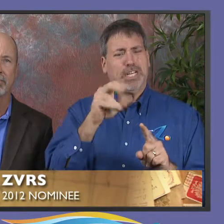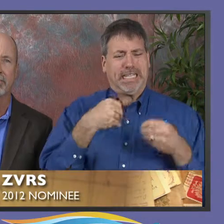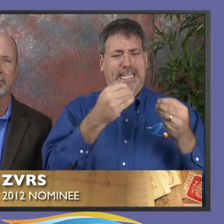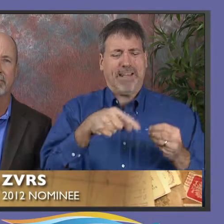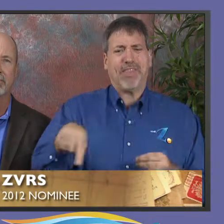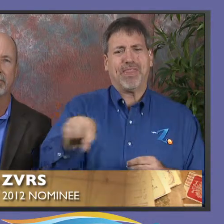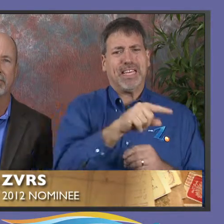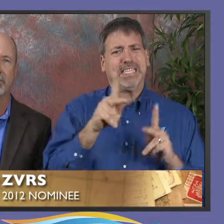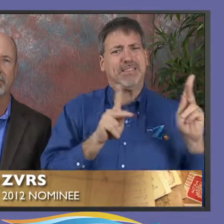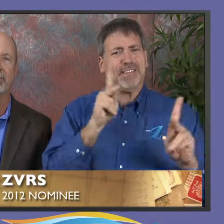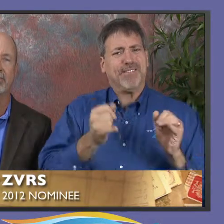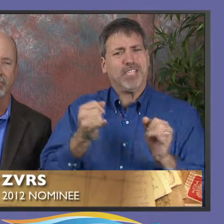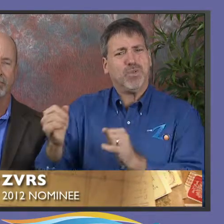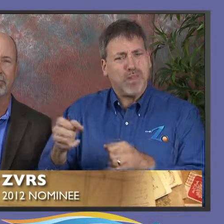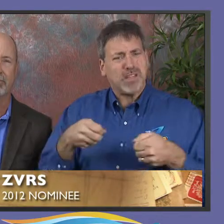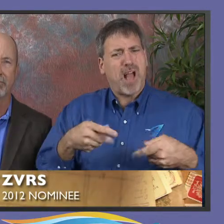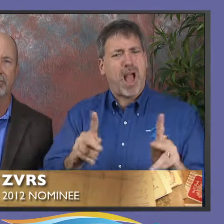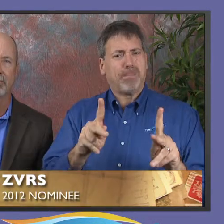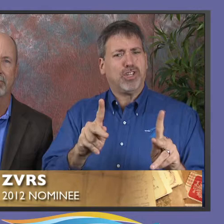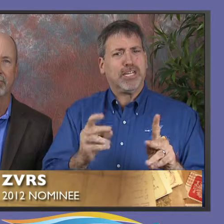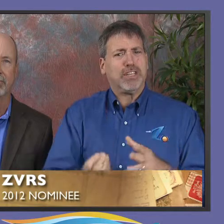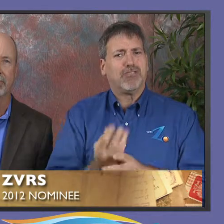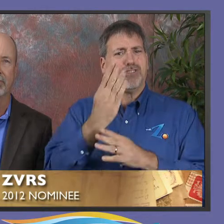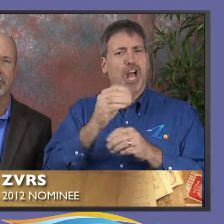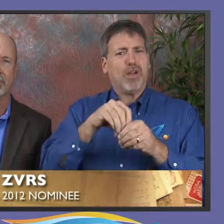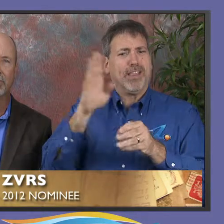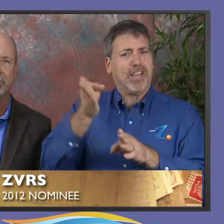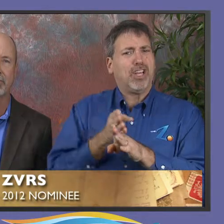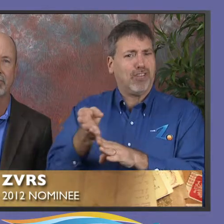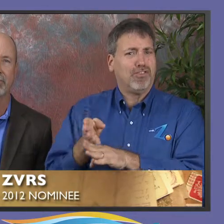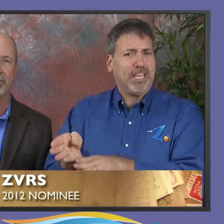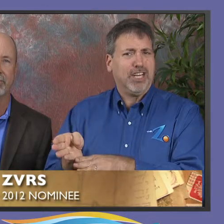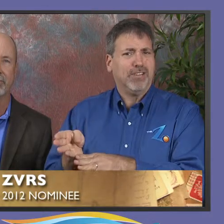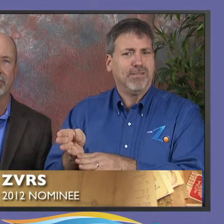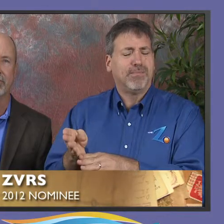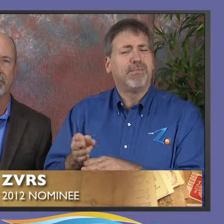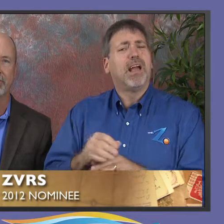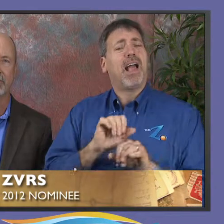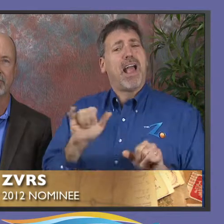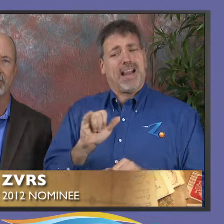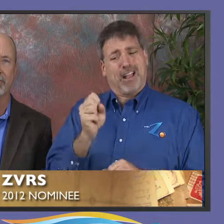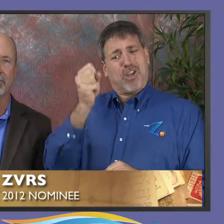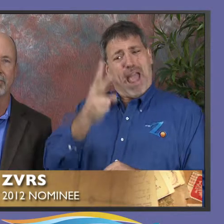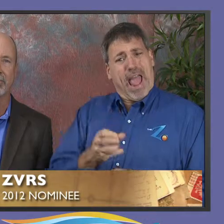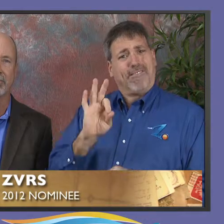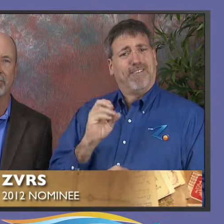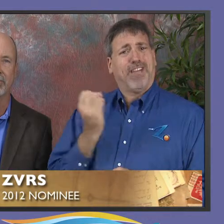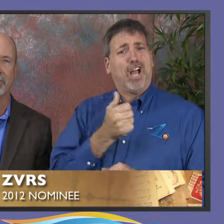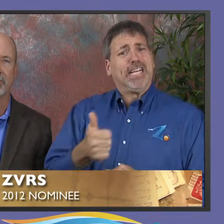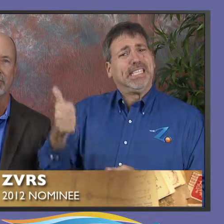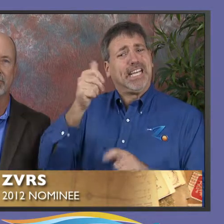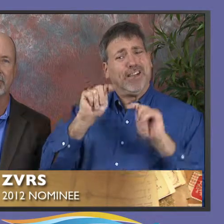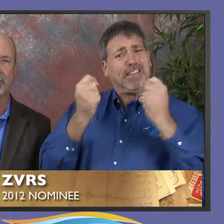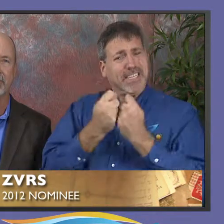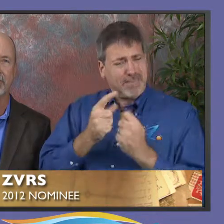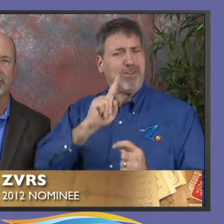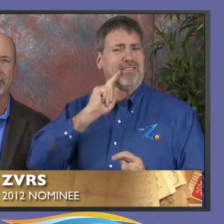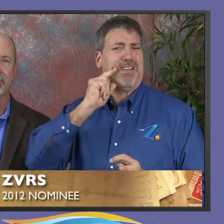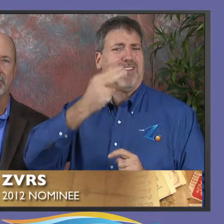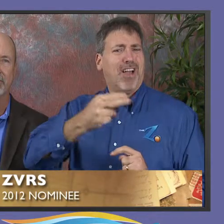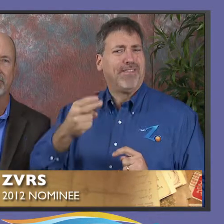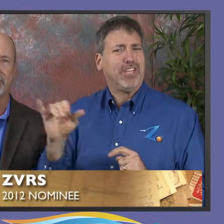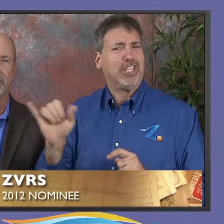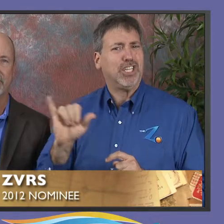And that's our mission, is giving people, individuals, an opportunity to grow in a career. Half of our